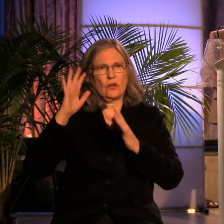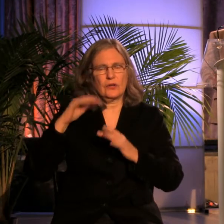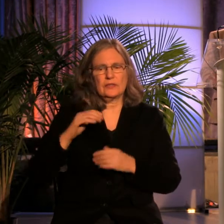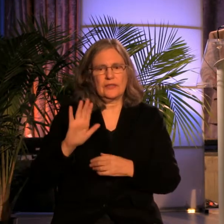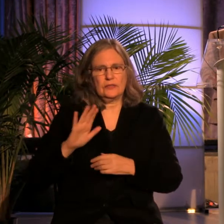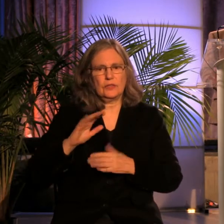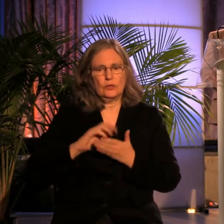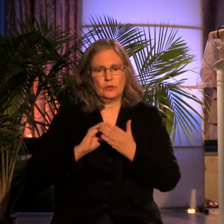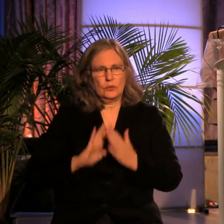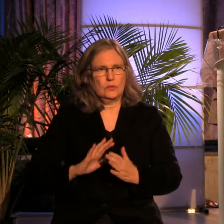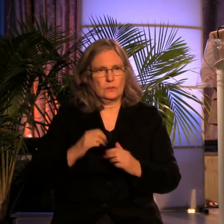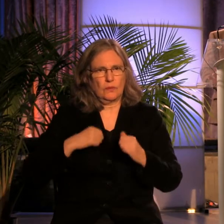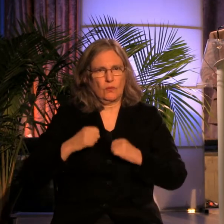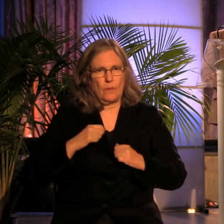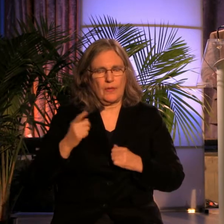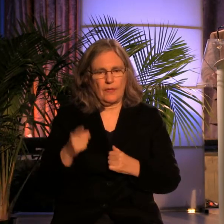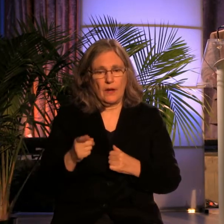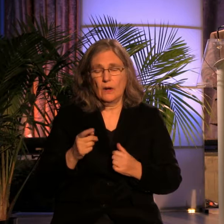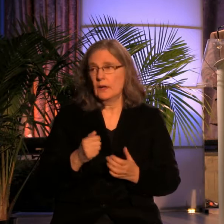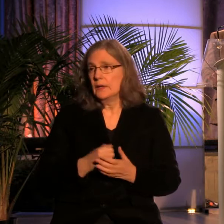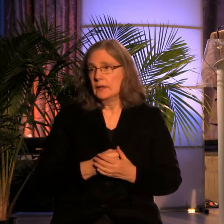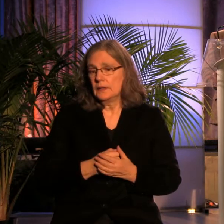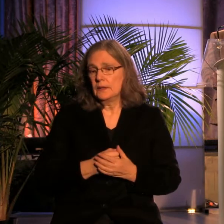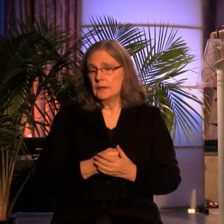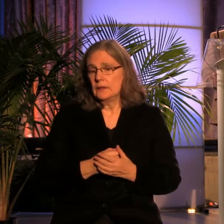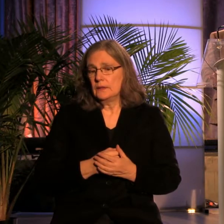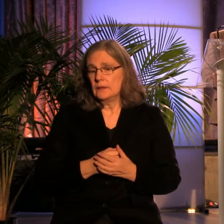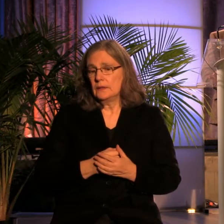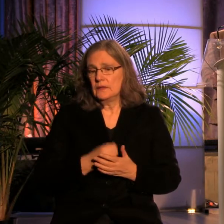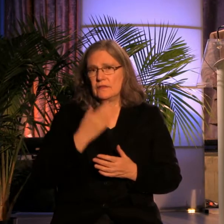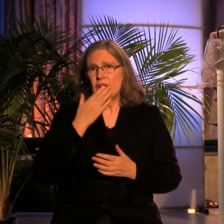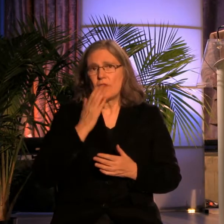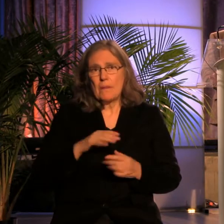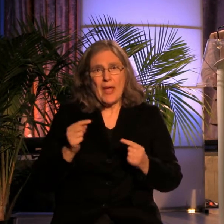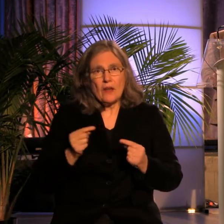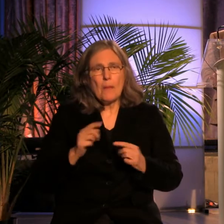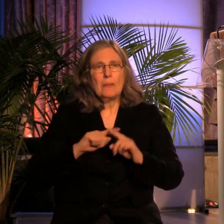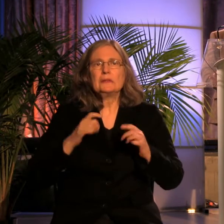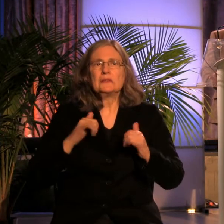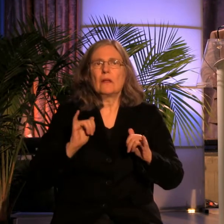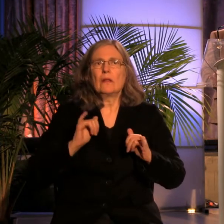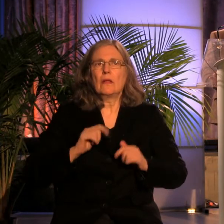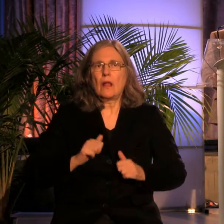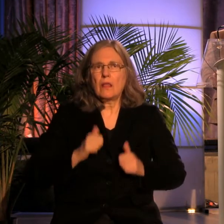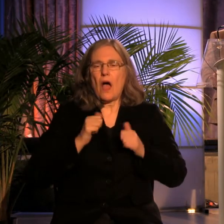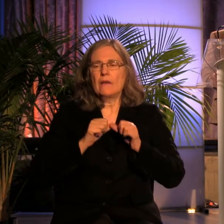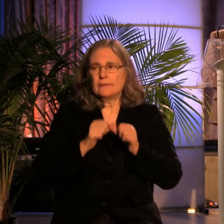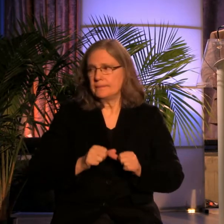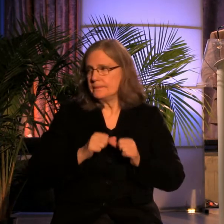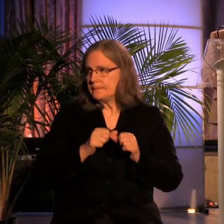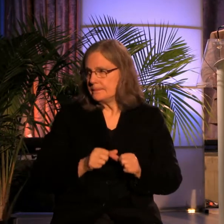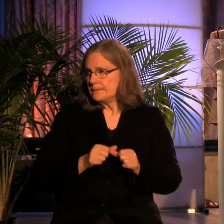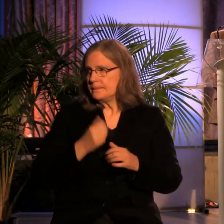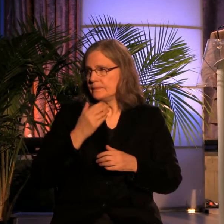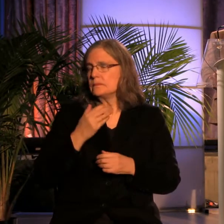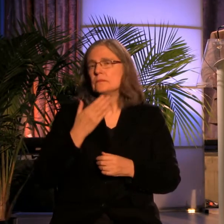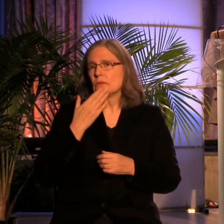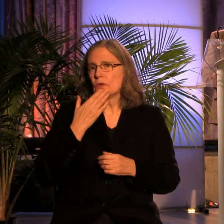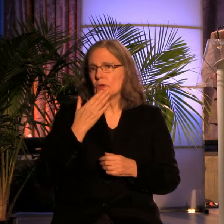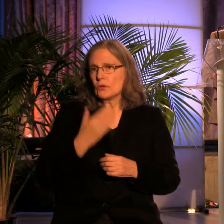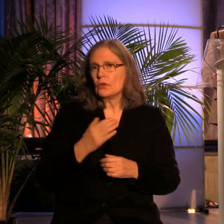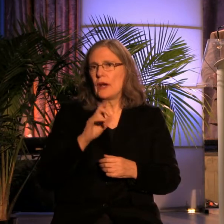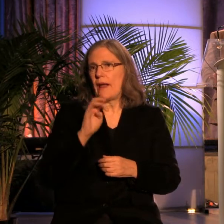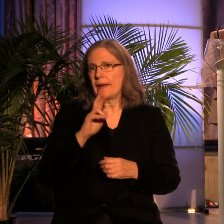We at APAP are pleased to report that although he suffered severe injuries, none are life-threatening. And he's receiving good care by medical